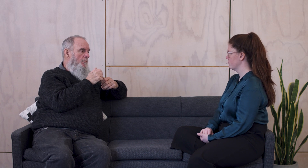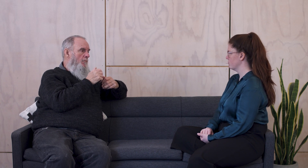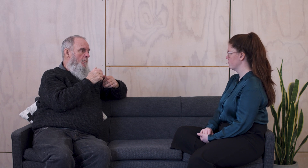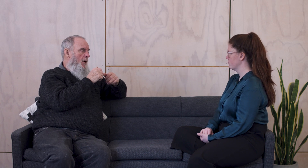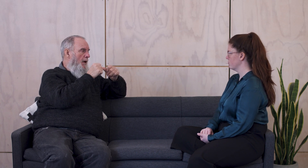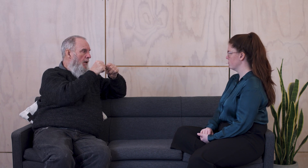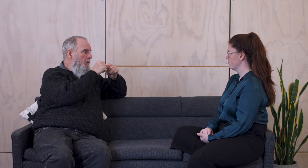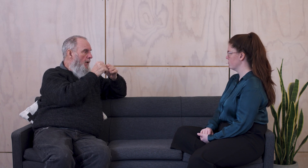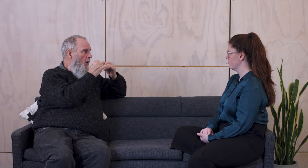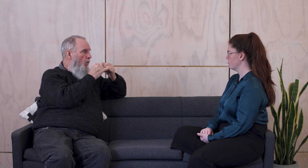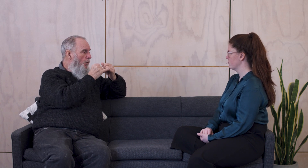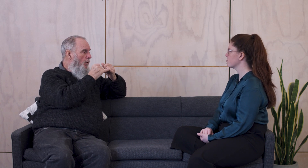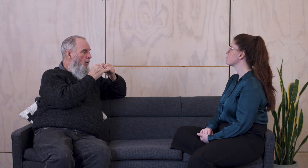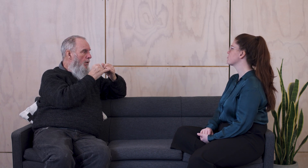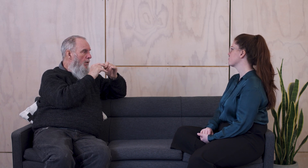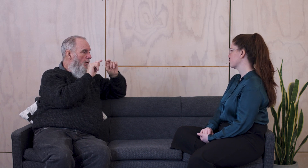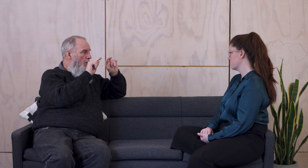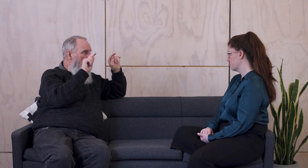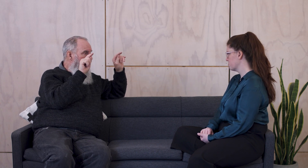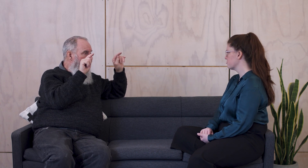then first and second cousins.